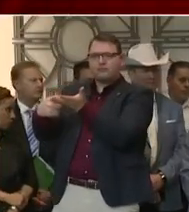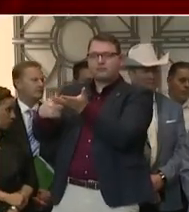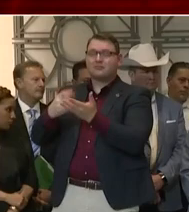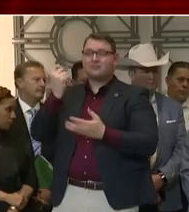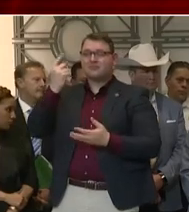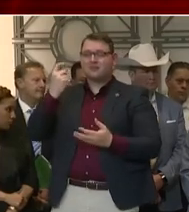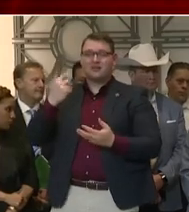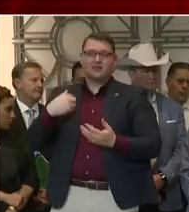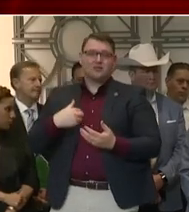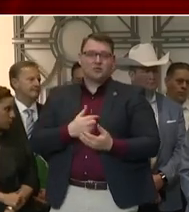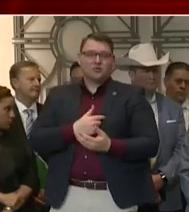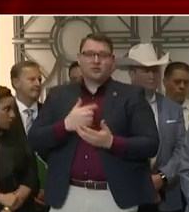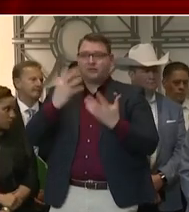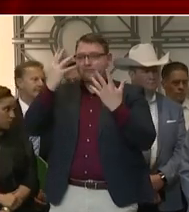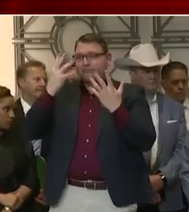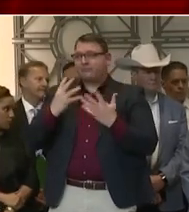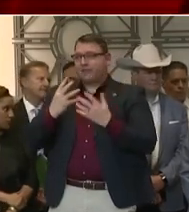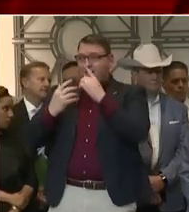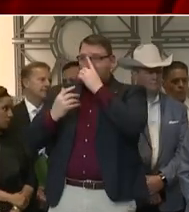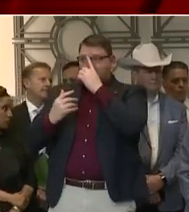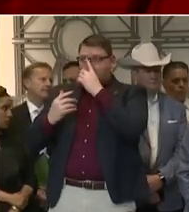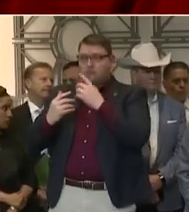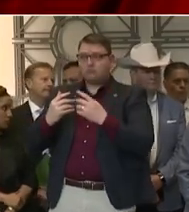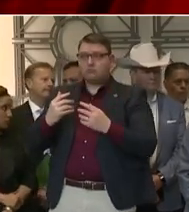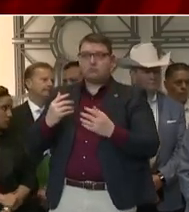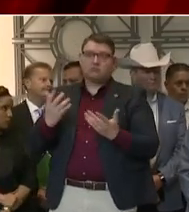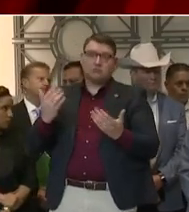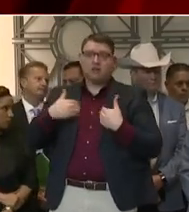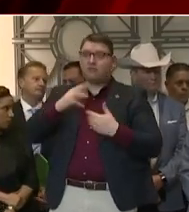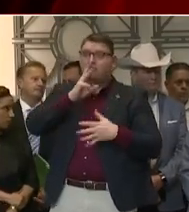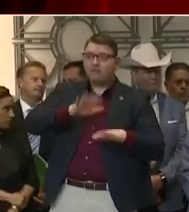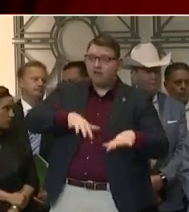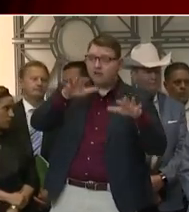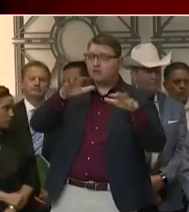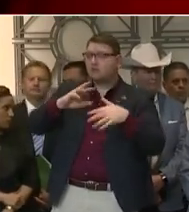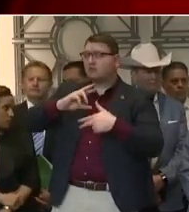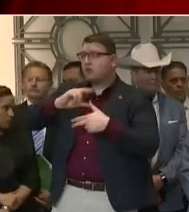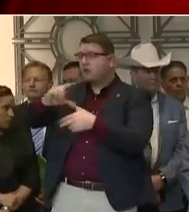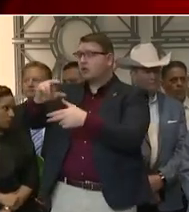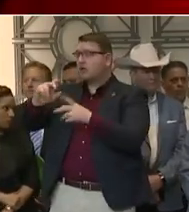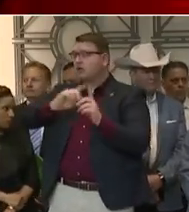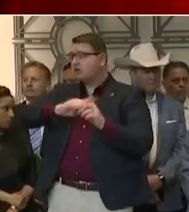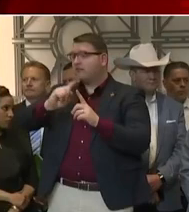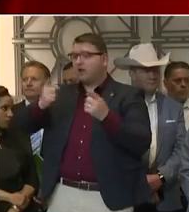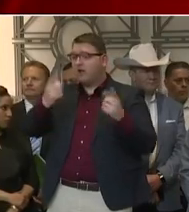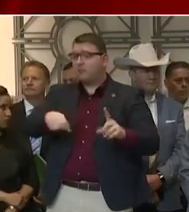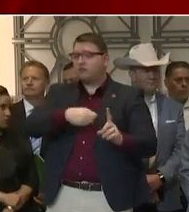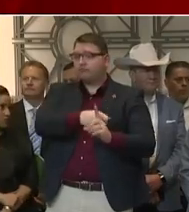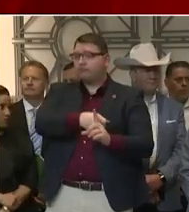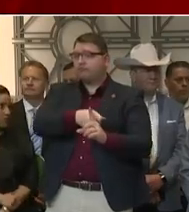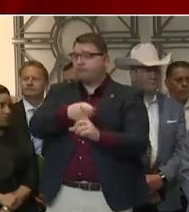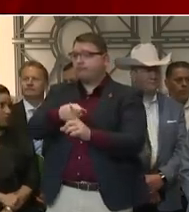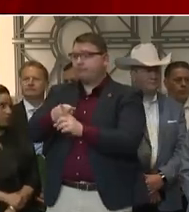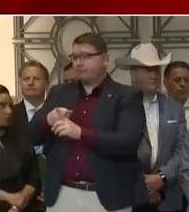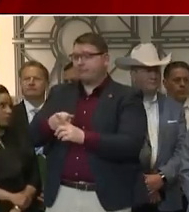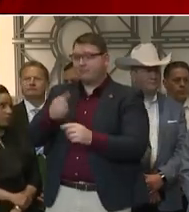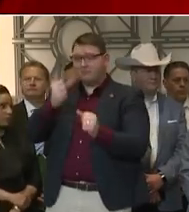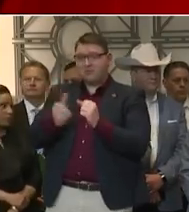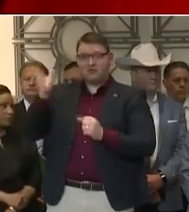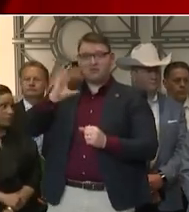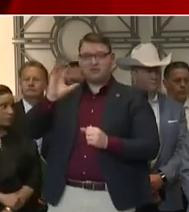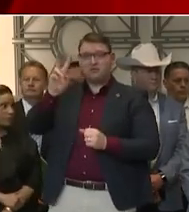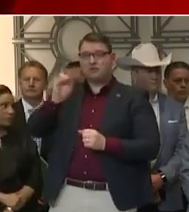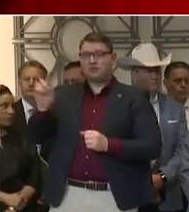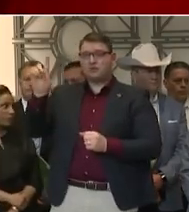community, not the least of which is the health care community. And I would remind you of 2001 with Tropical Storm Allison.